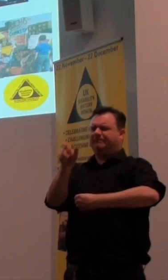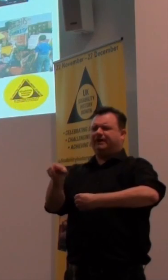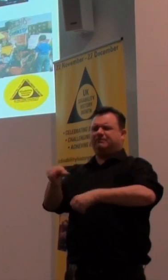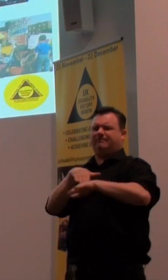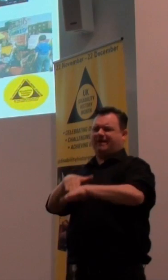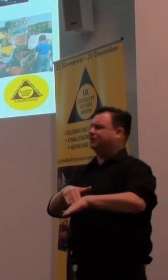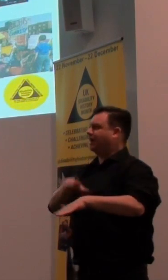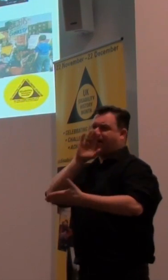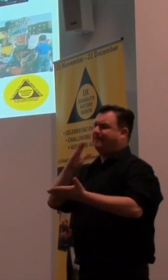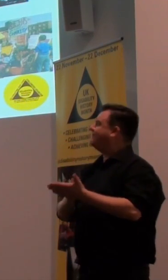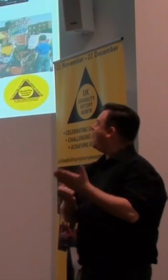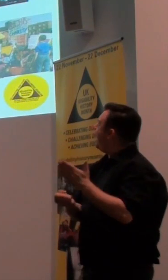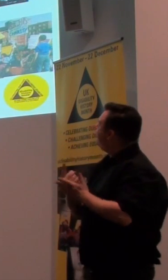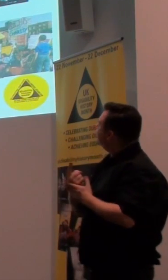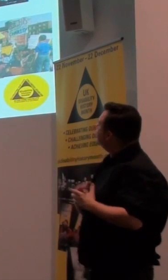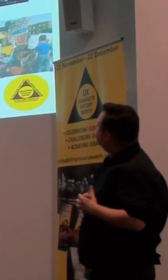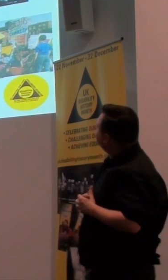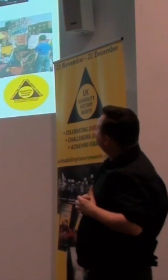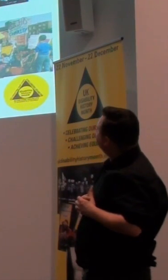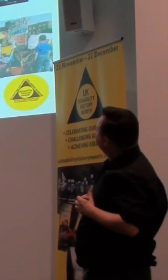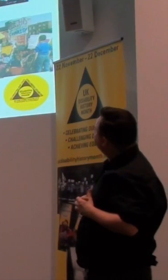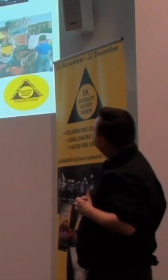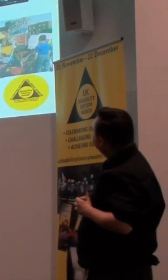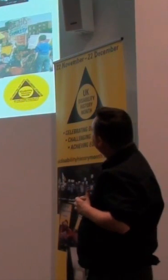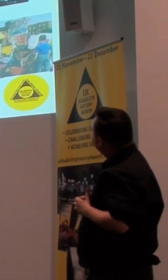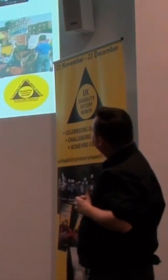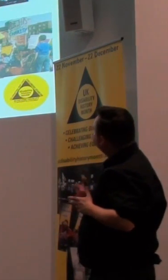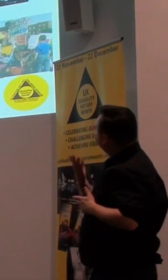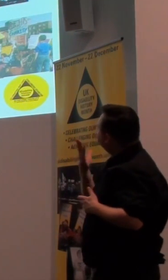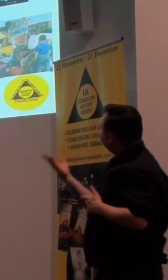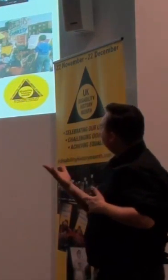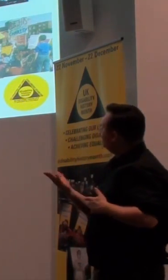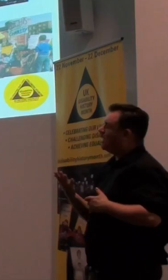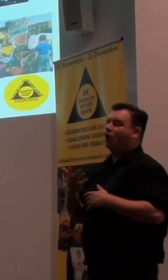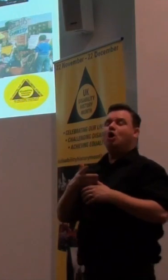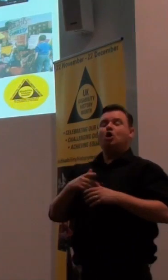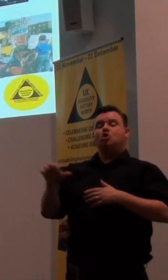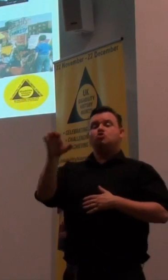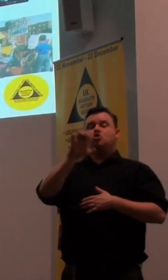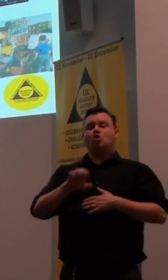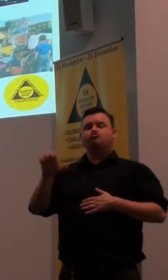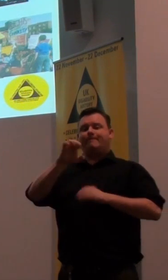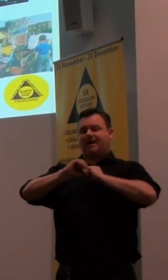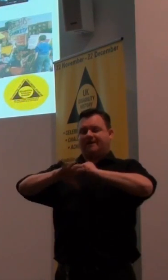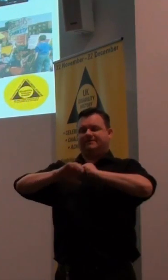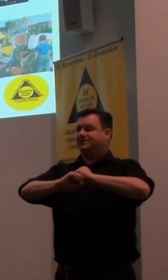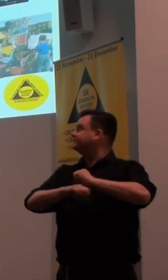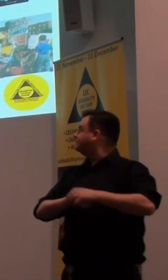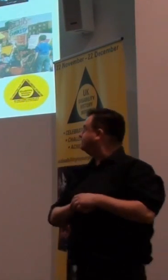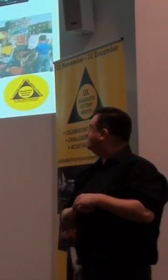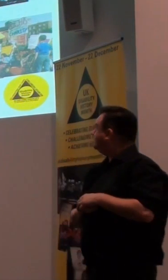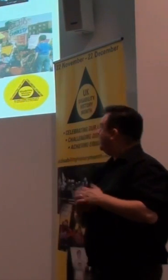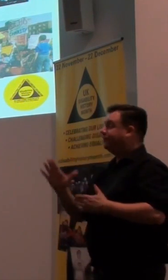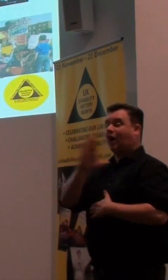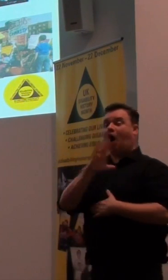happened. Well, here, an advert about Europe again, during the Maastricht talks, Alvin the Guardian, interesting, we're in their